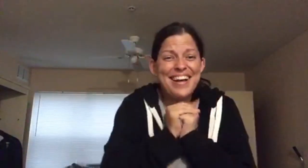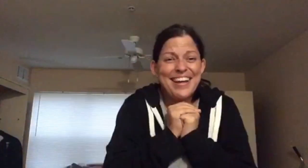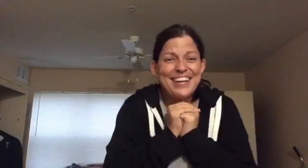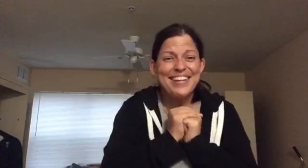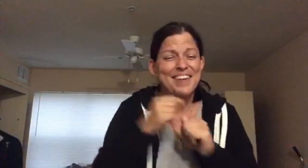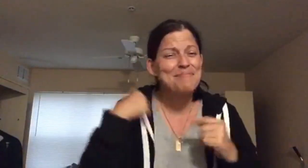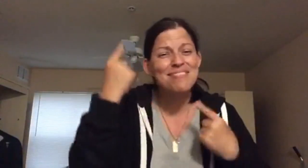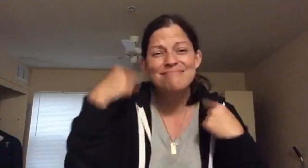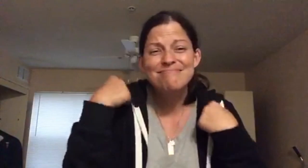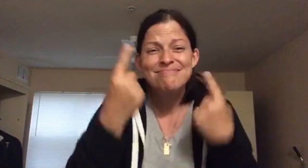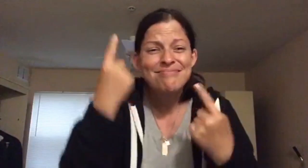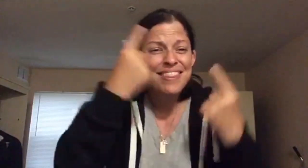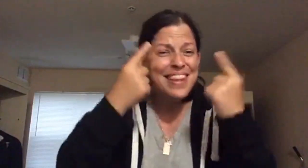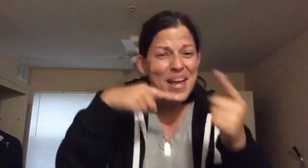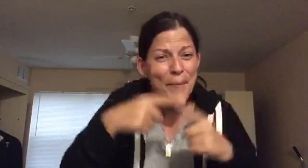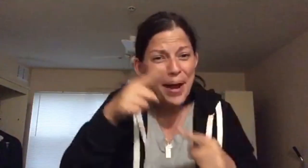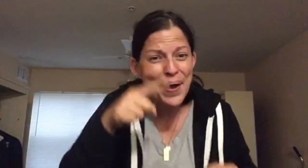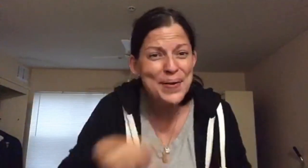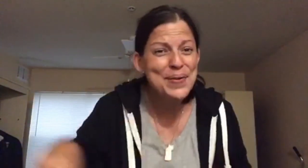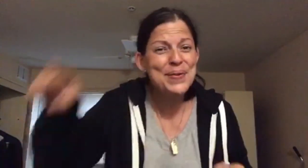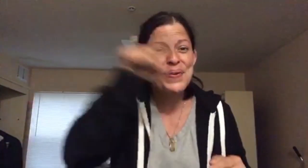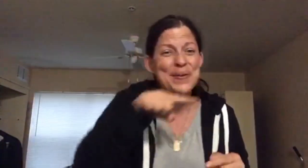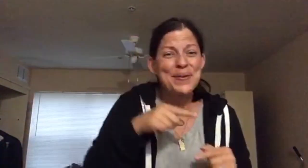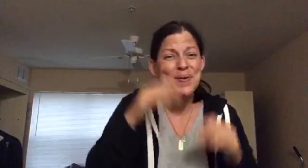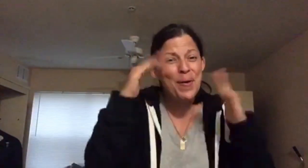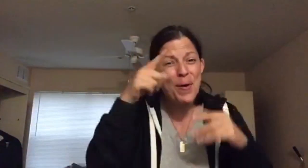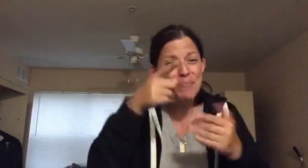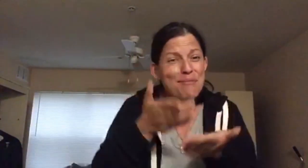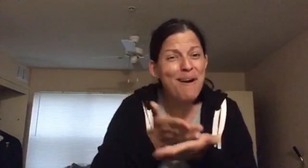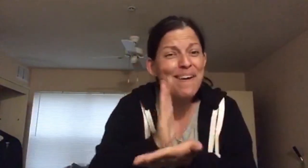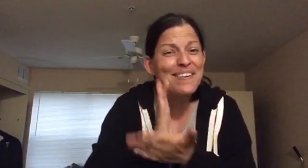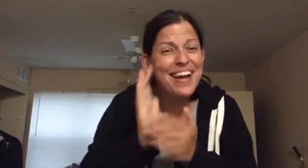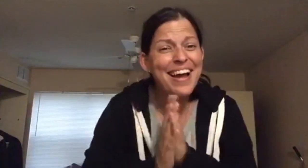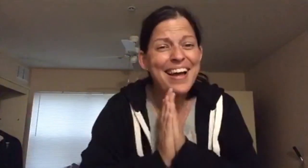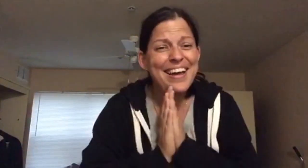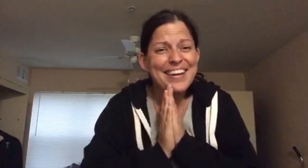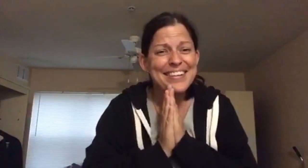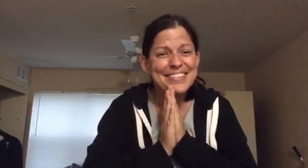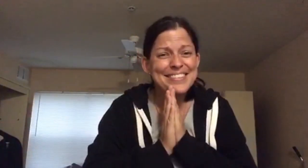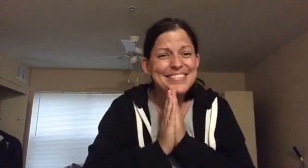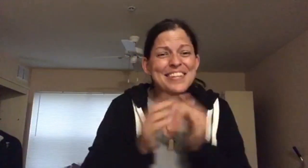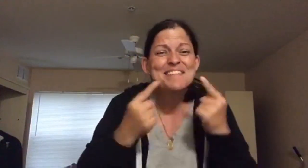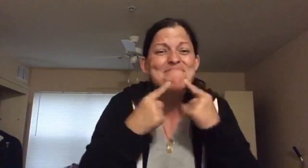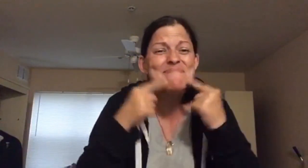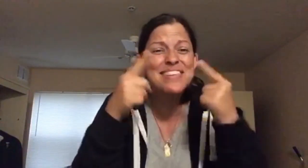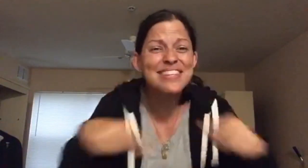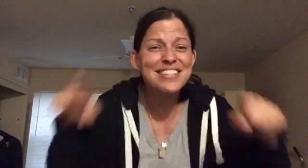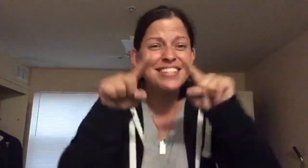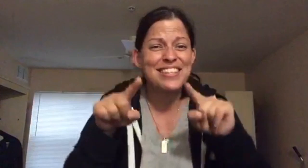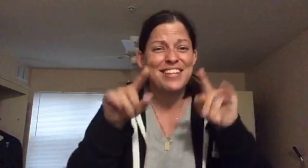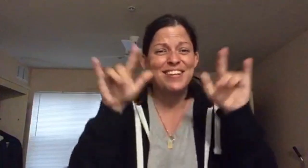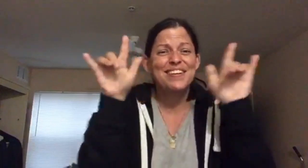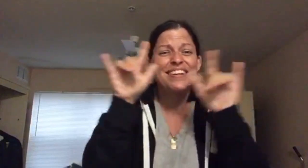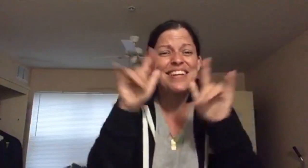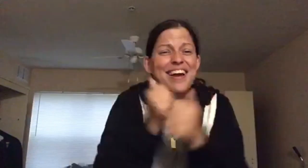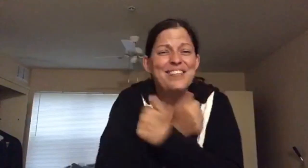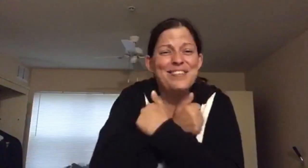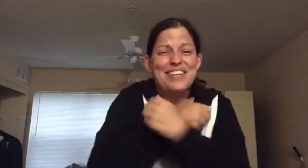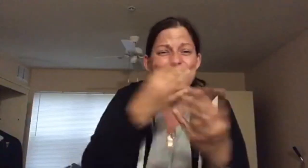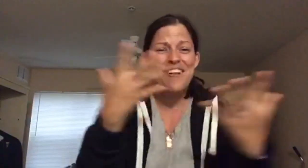students. Oh, I've really been thinking about you all. I hope you're all right. Miss you. Love you.